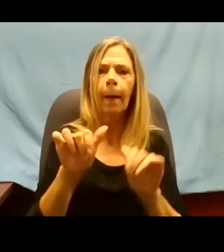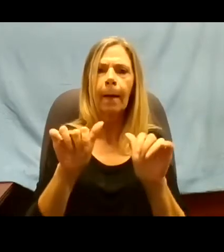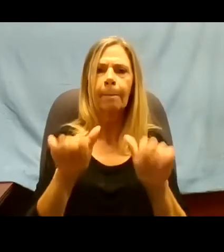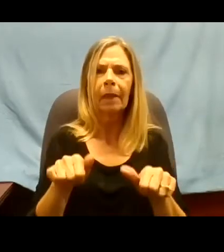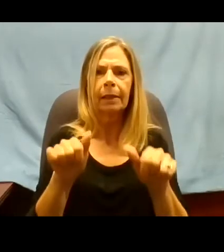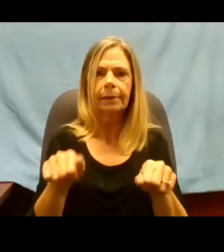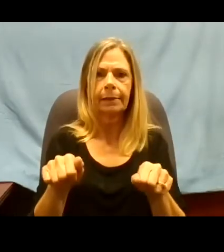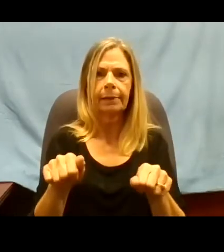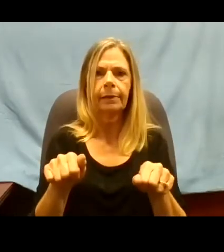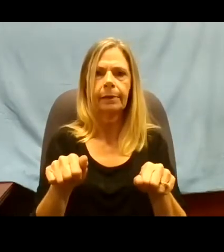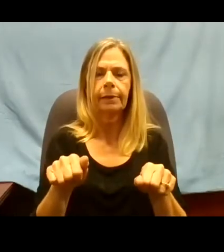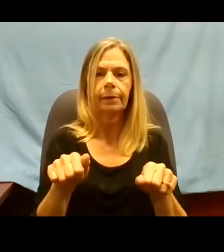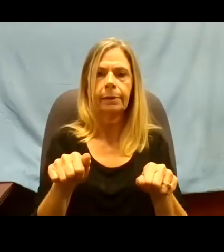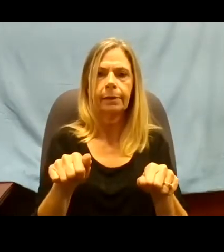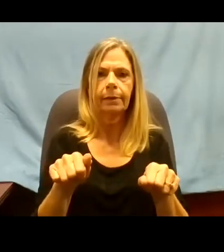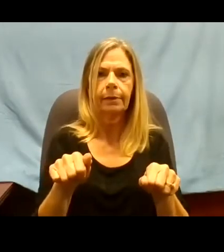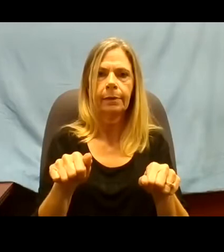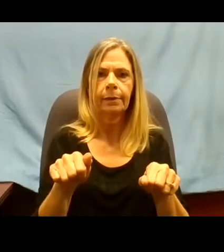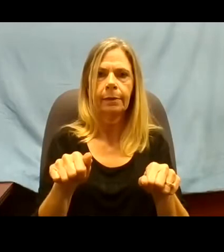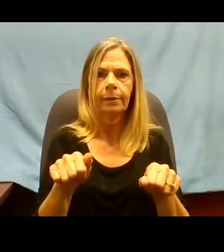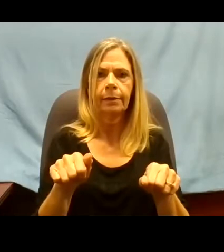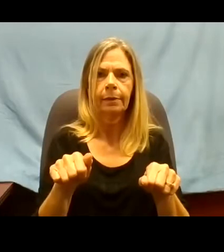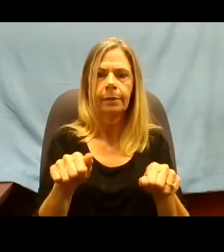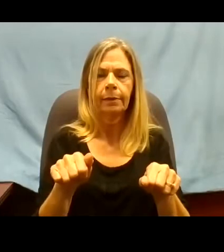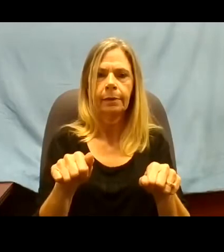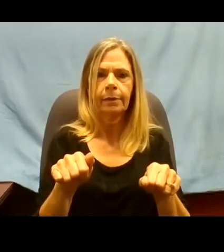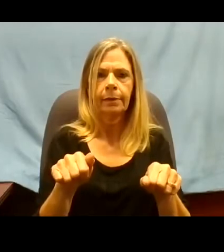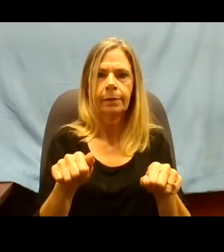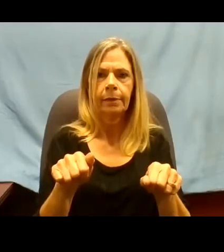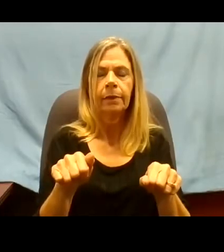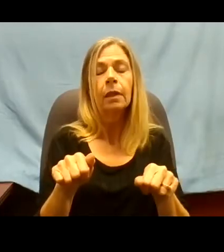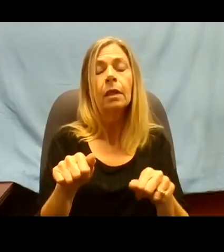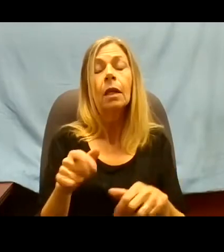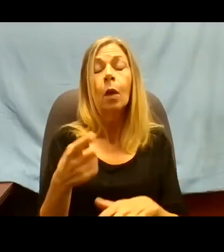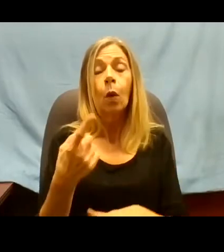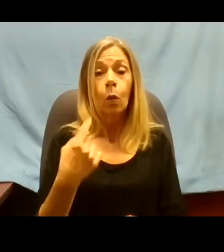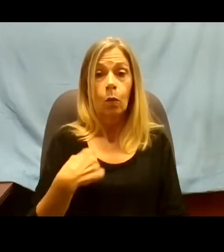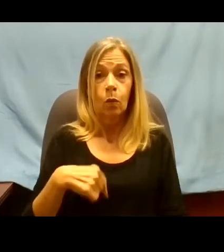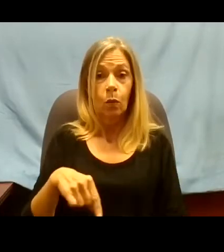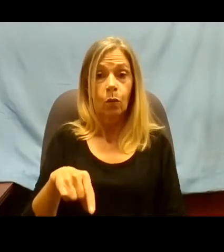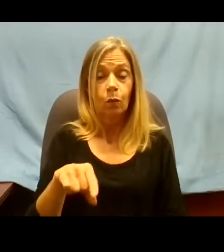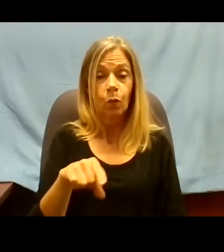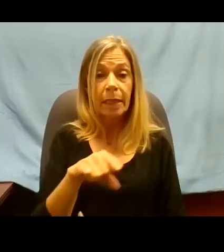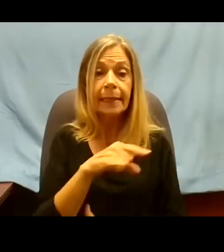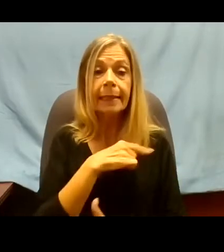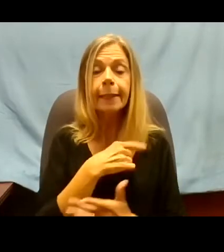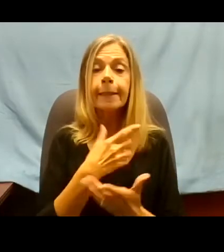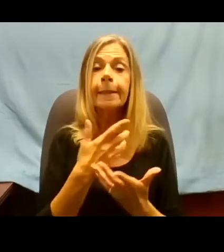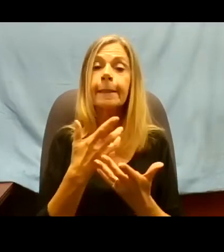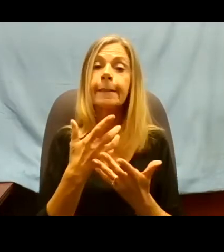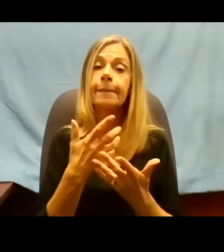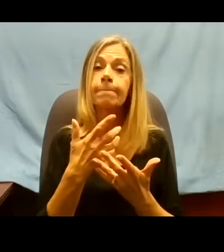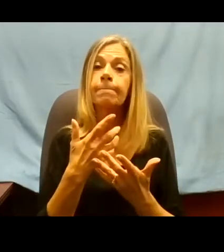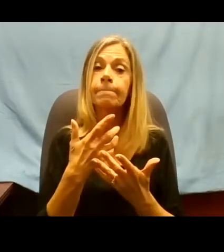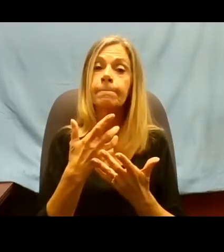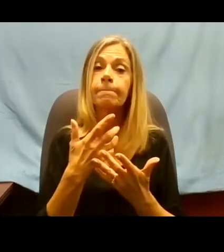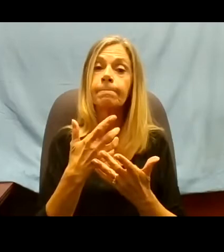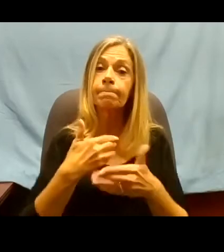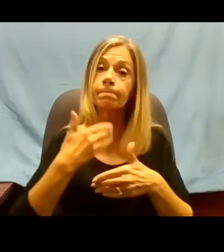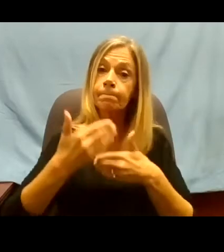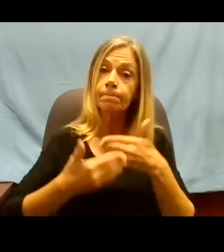And are we headed towards a time where there will be a circumstance